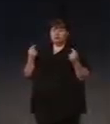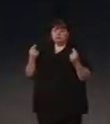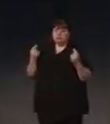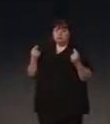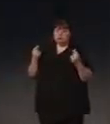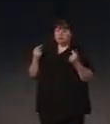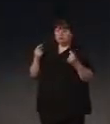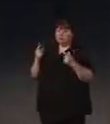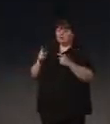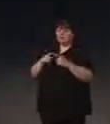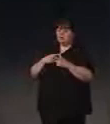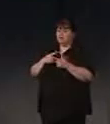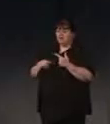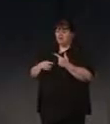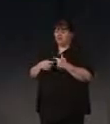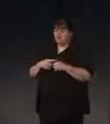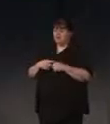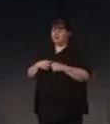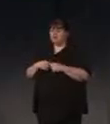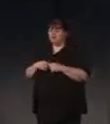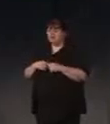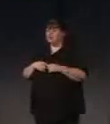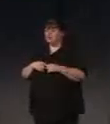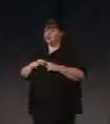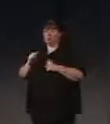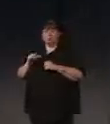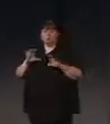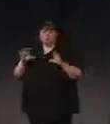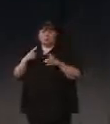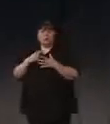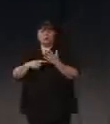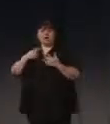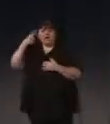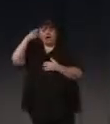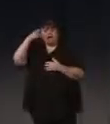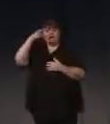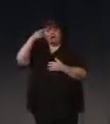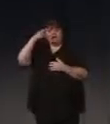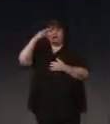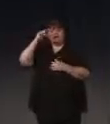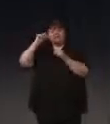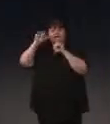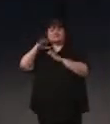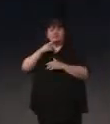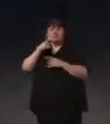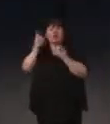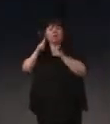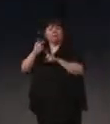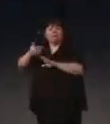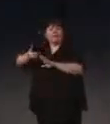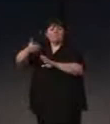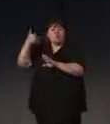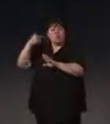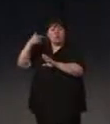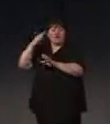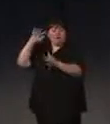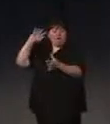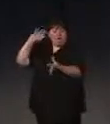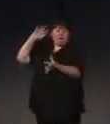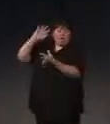Then you turn to what I think cognitive scientists would call priors. What's the prior that helps you